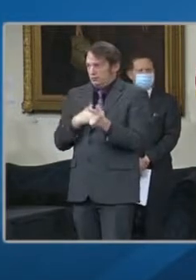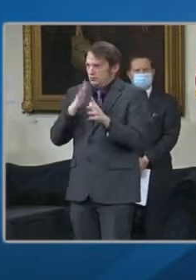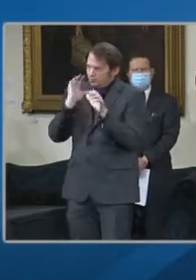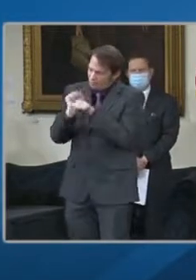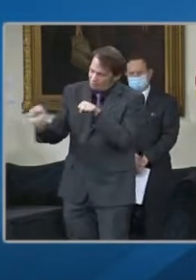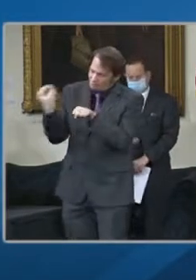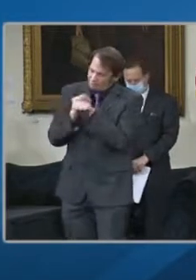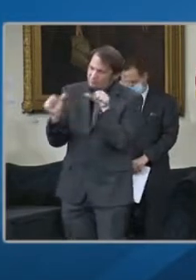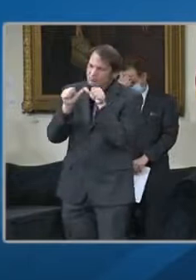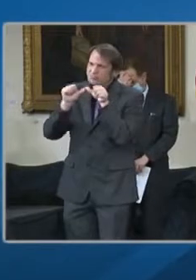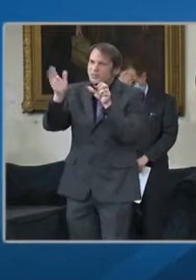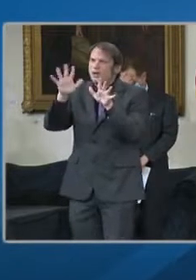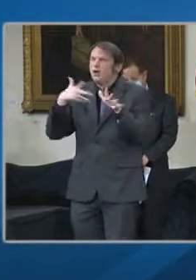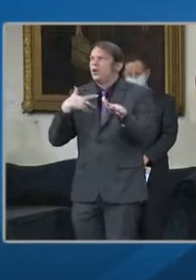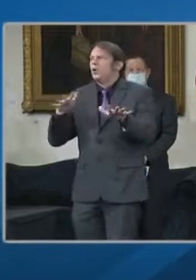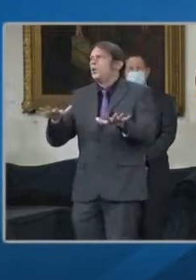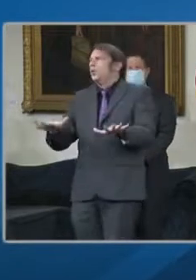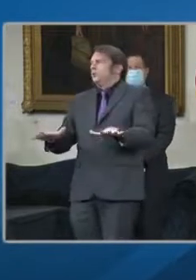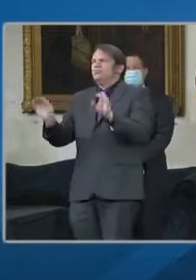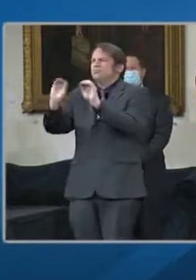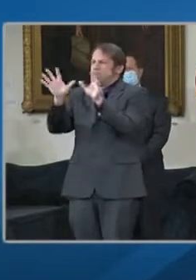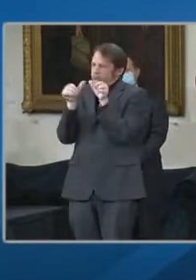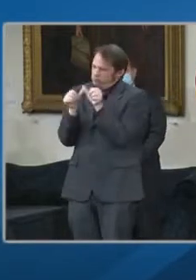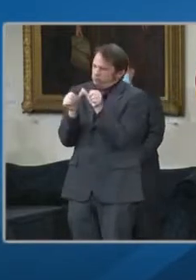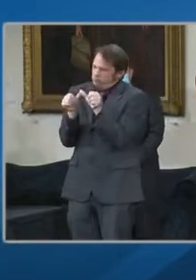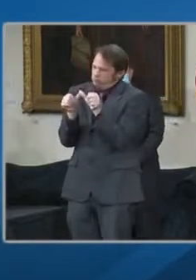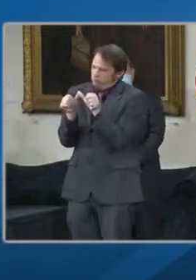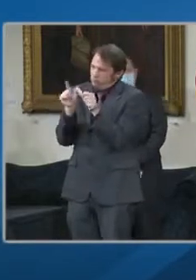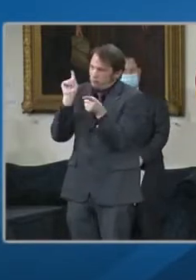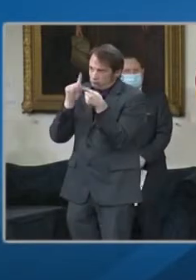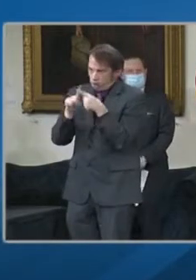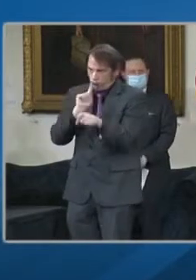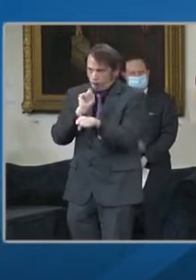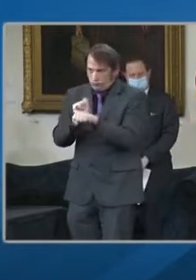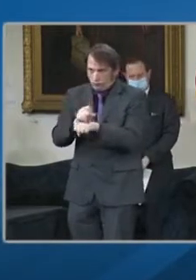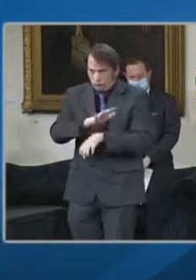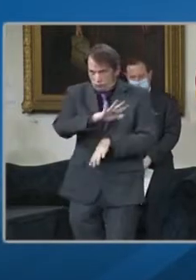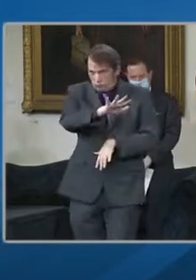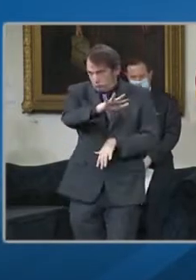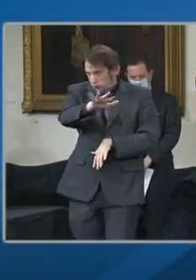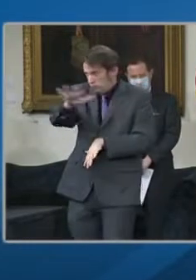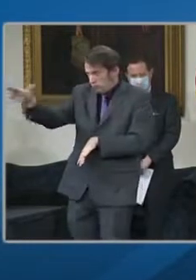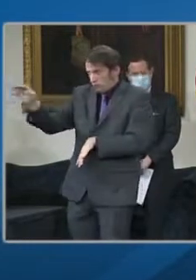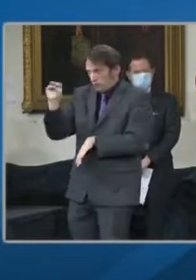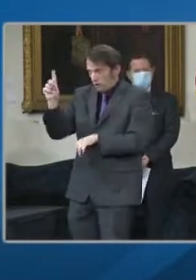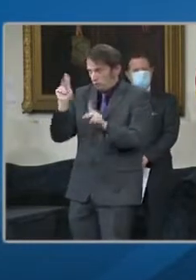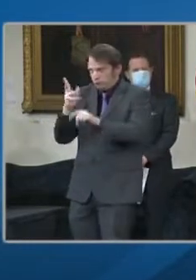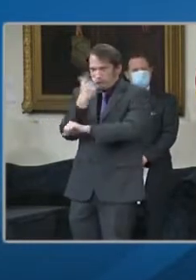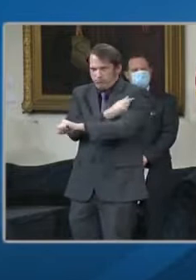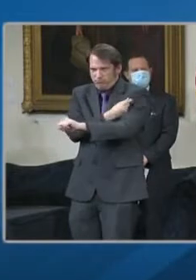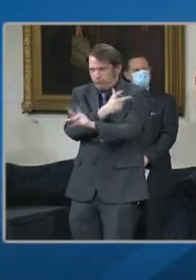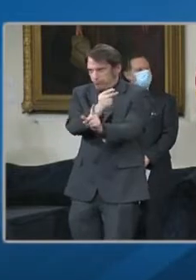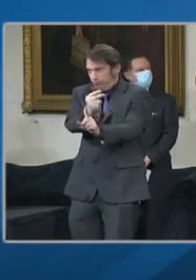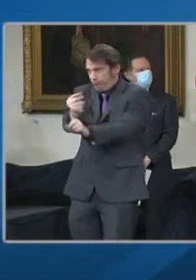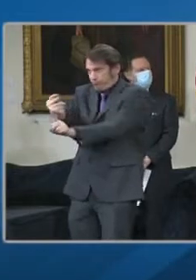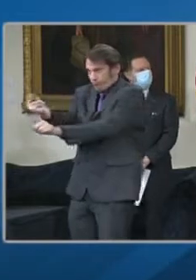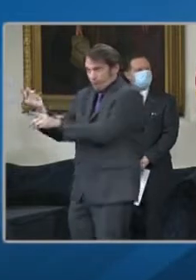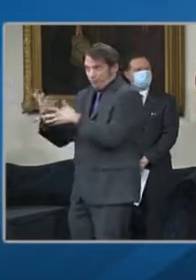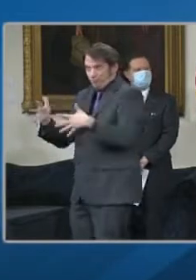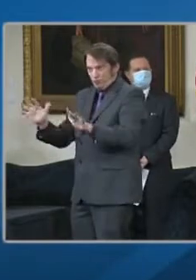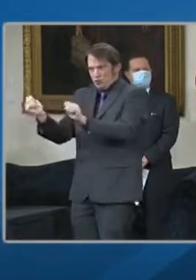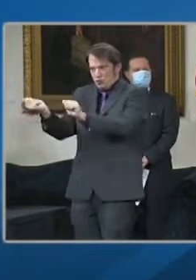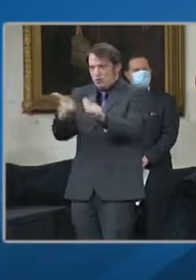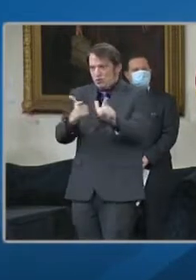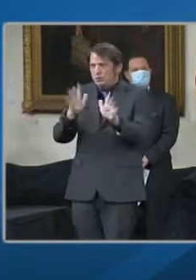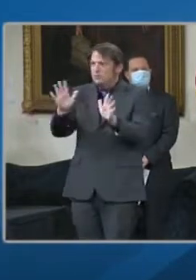vaccine vaccine has received a vaccine. And I want to ask all Marylanders to please get